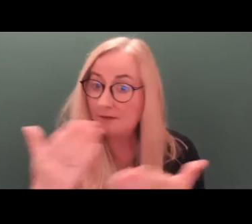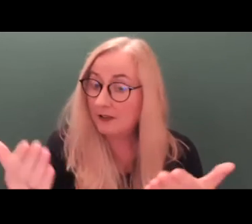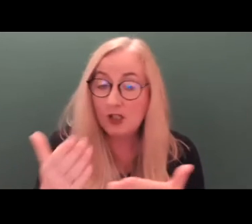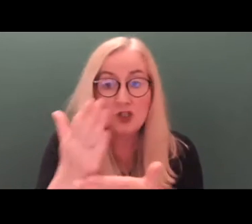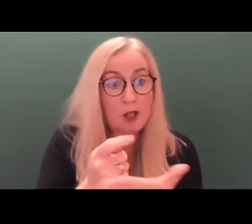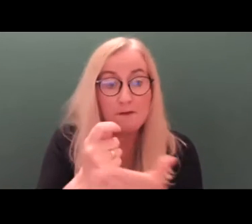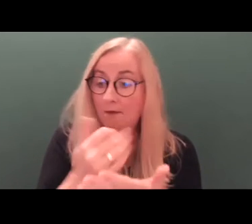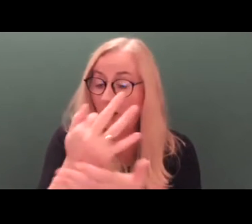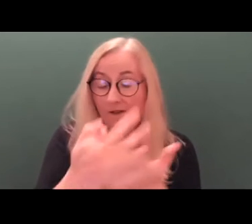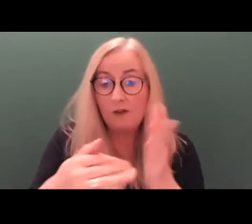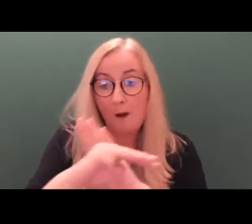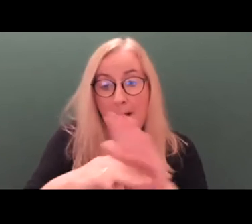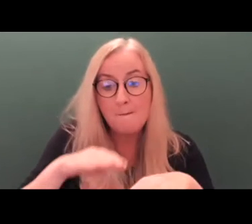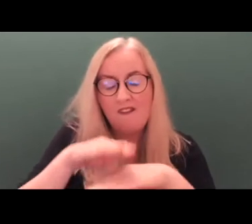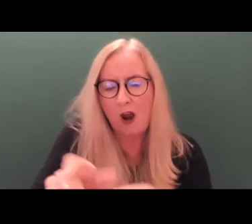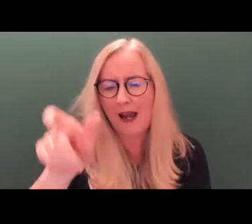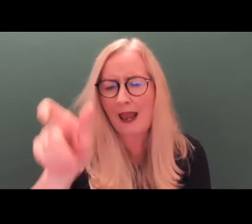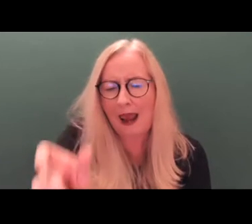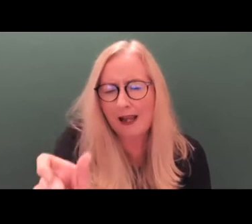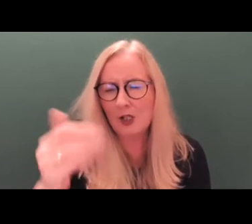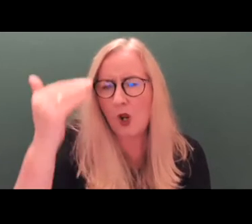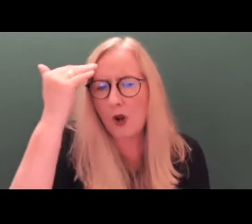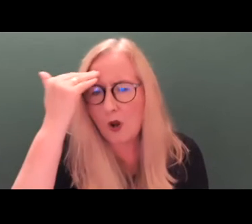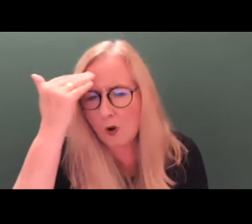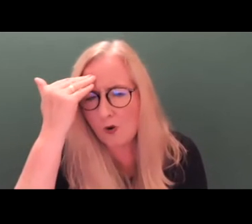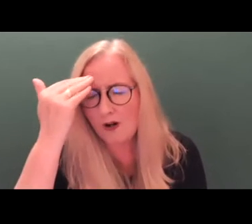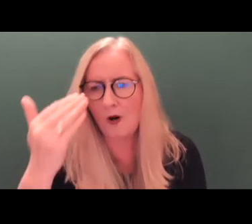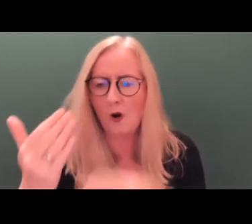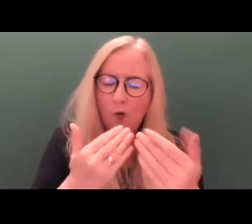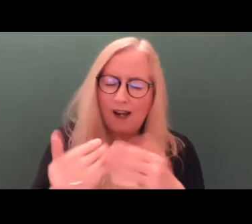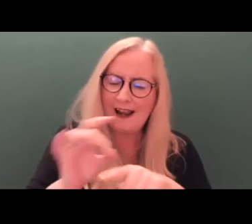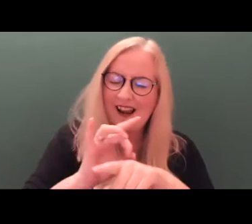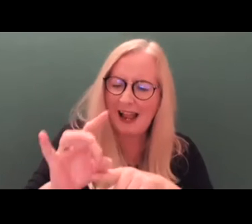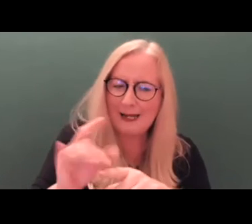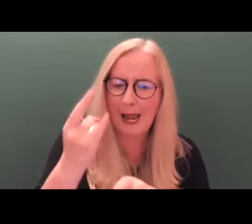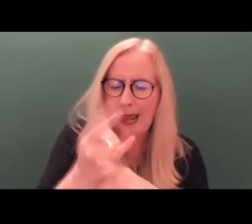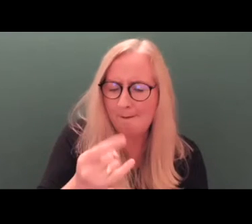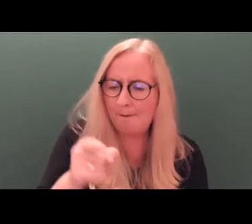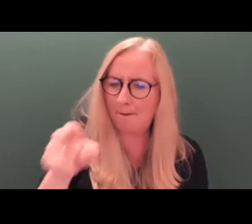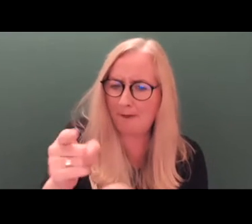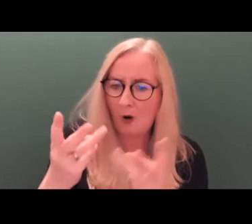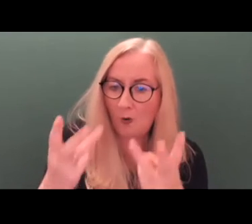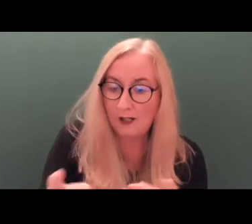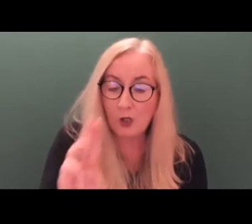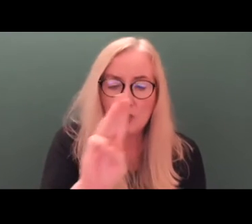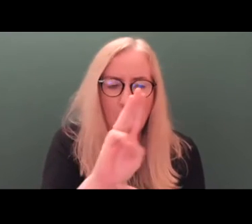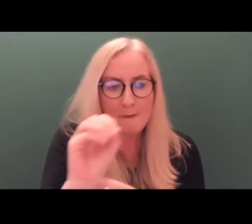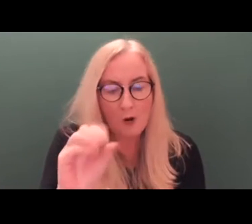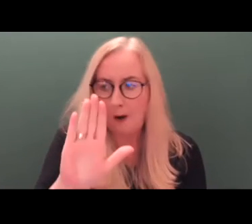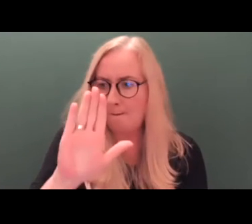months, before a client knows and dares to tell what kind of help he or she wants. The Pio has to wait,